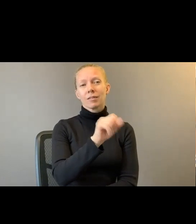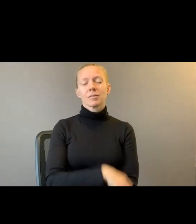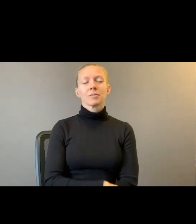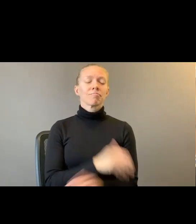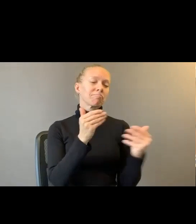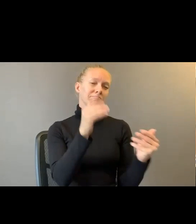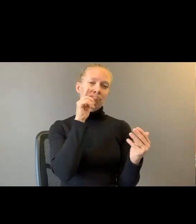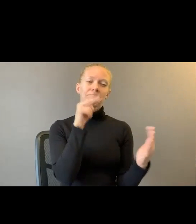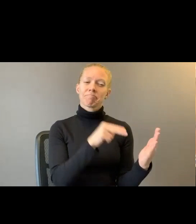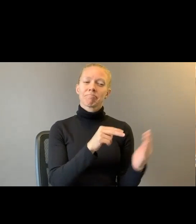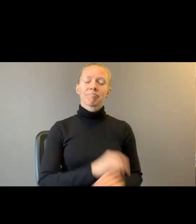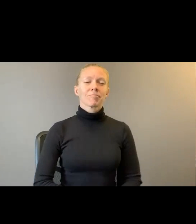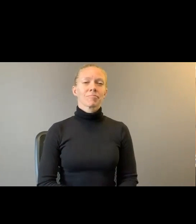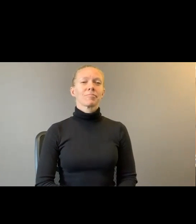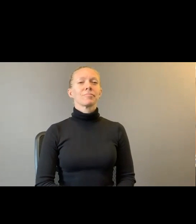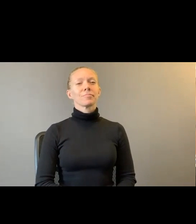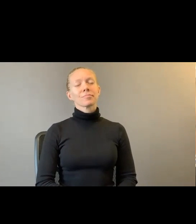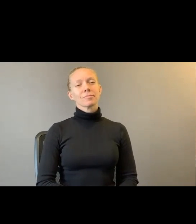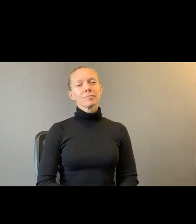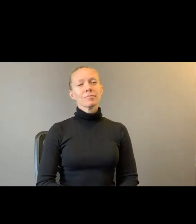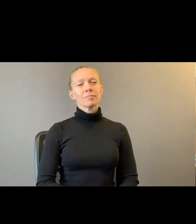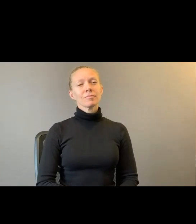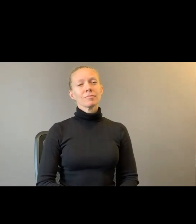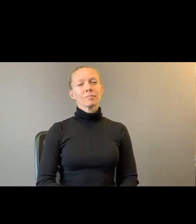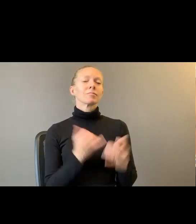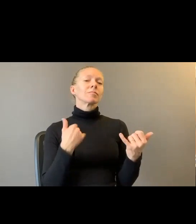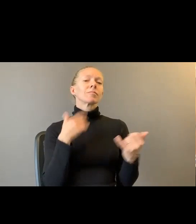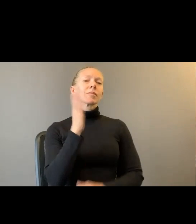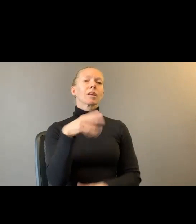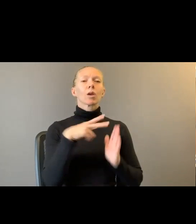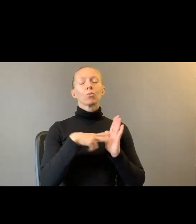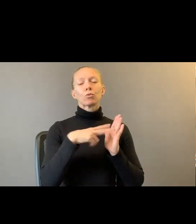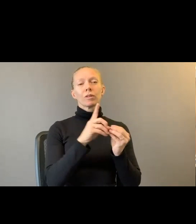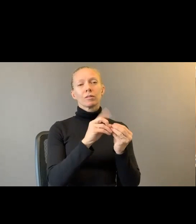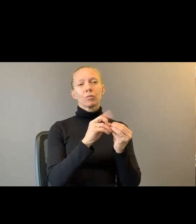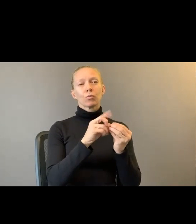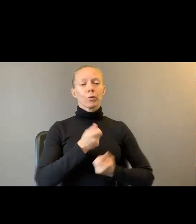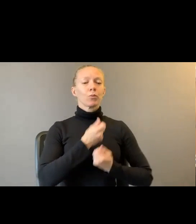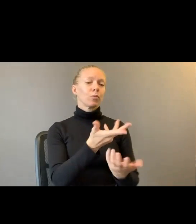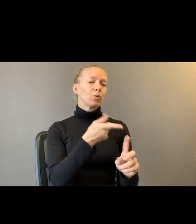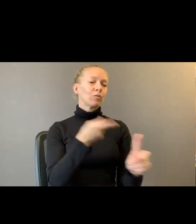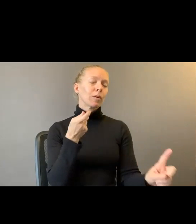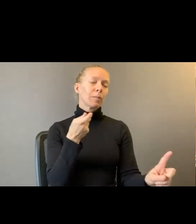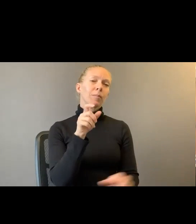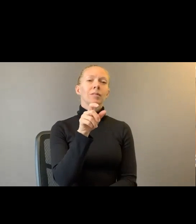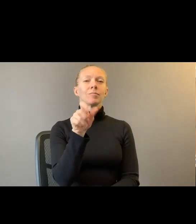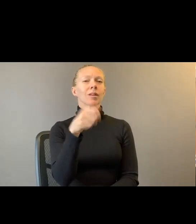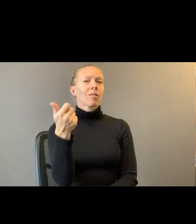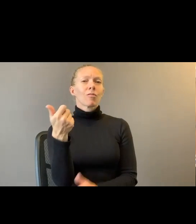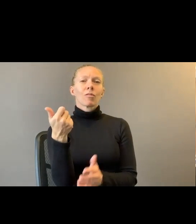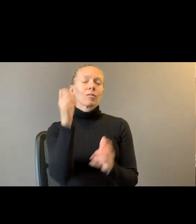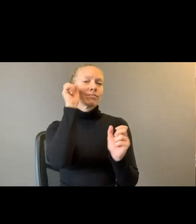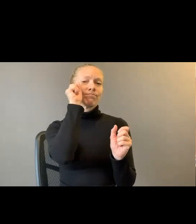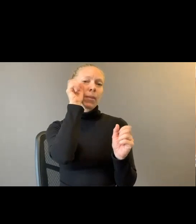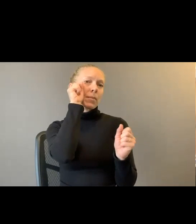And then I'm going to read one more poem from another amazing new book coming out.